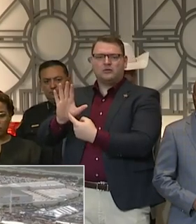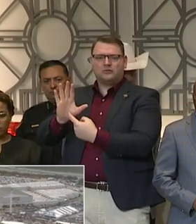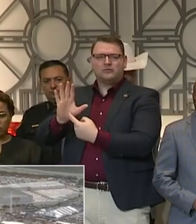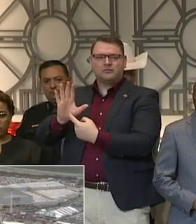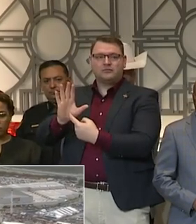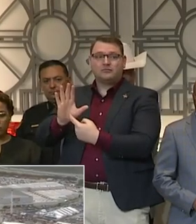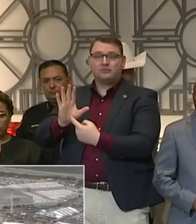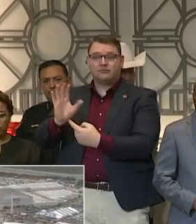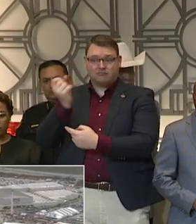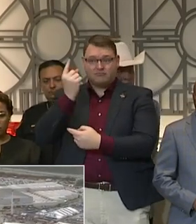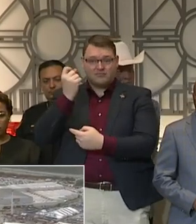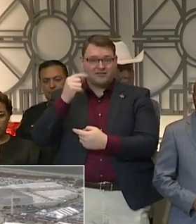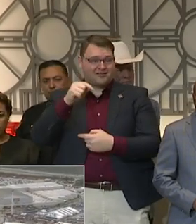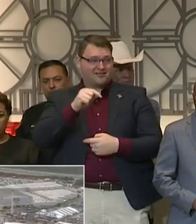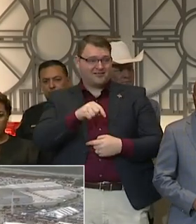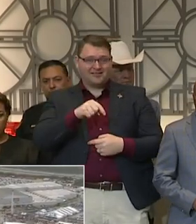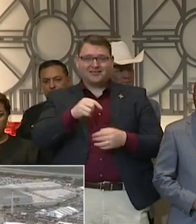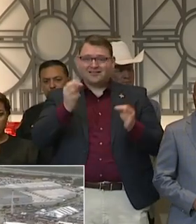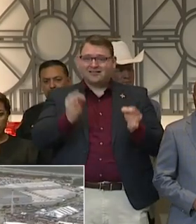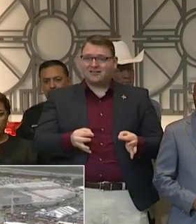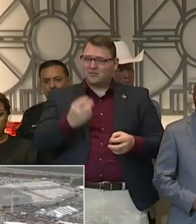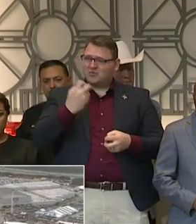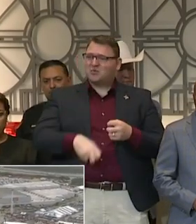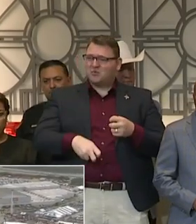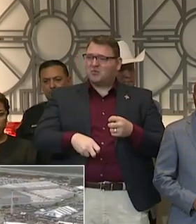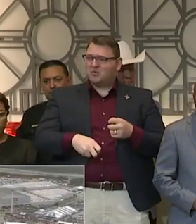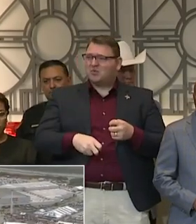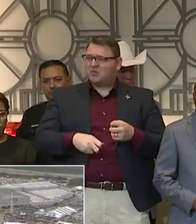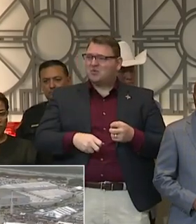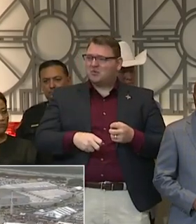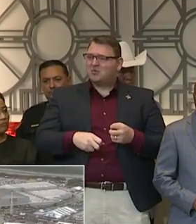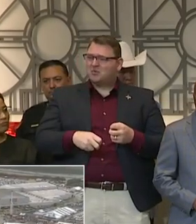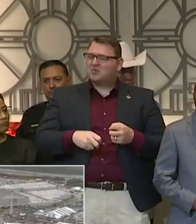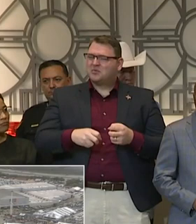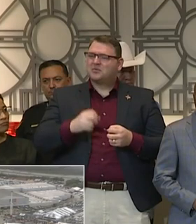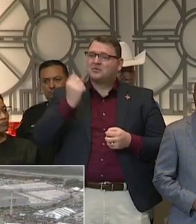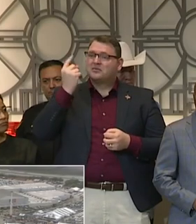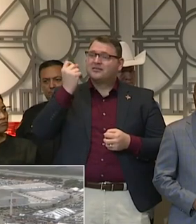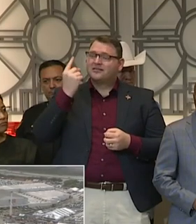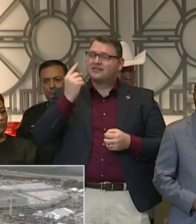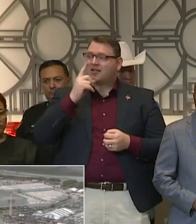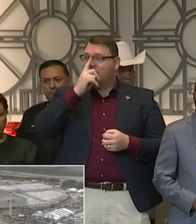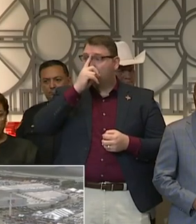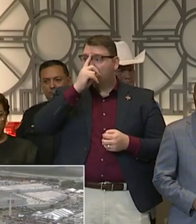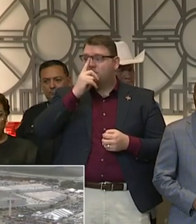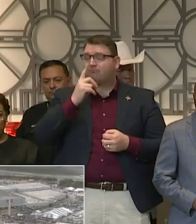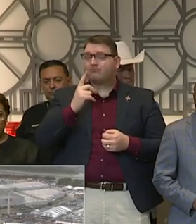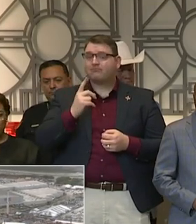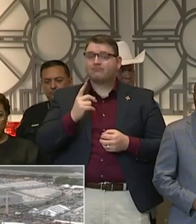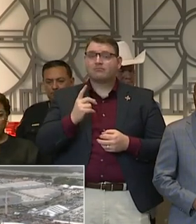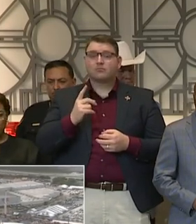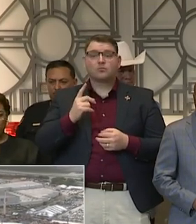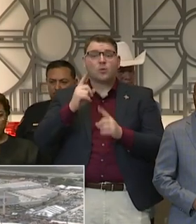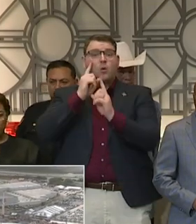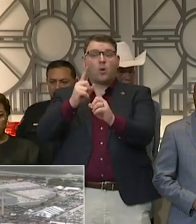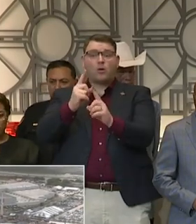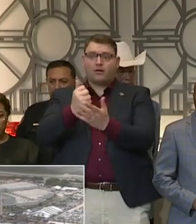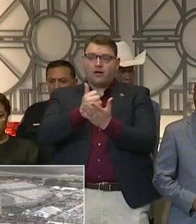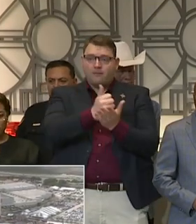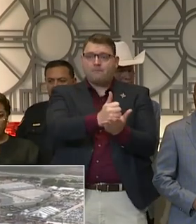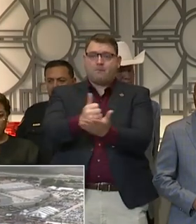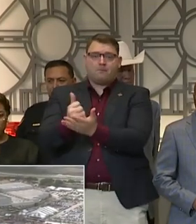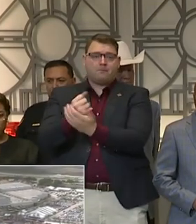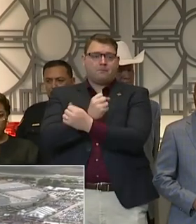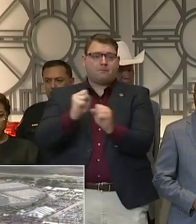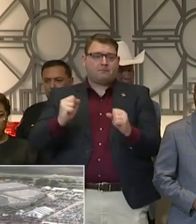But we're doing it in order to save lives, real lives of real people. And if we are successful, we will look back on